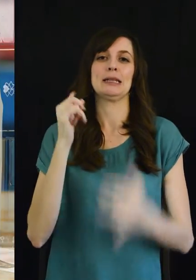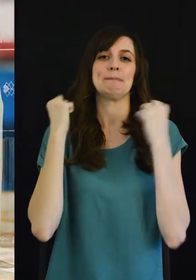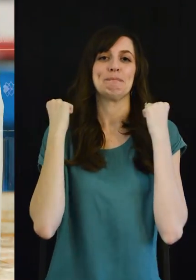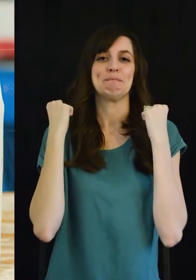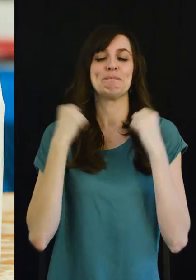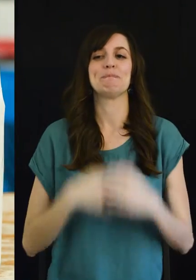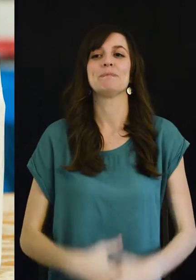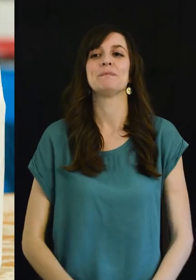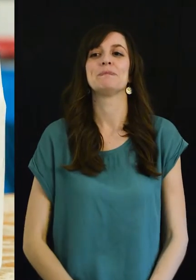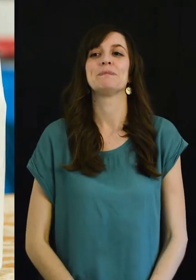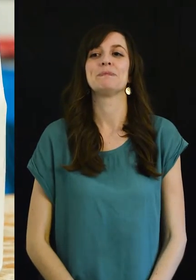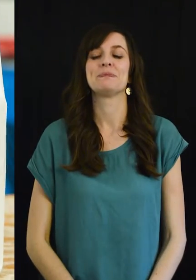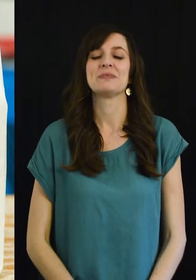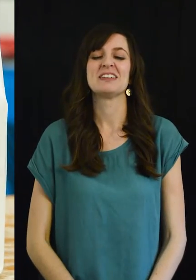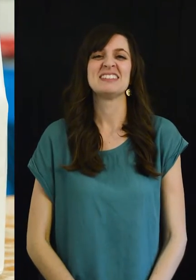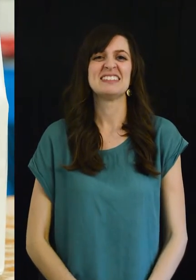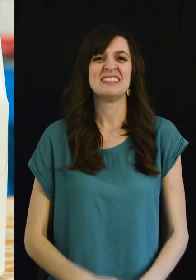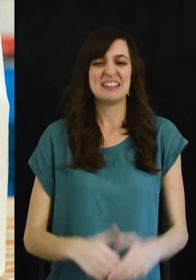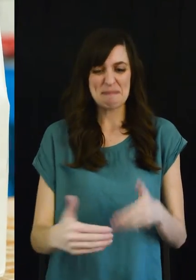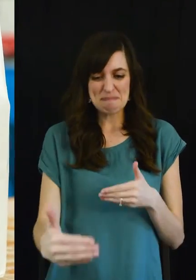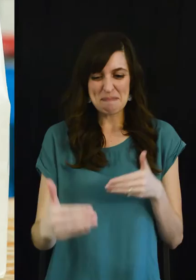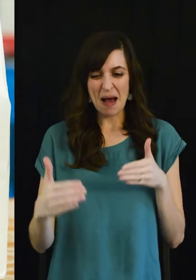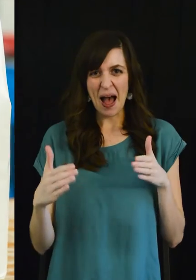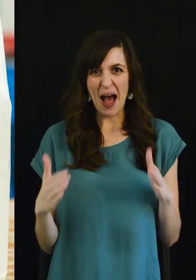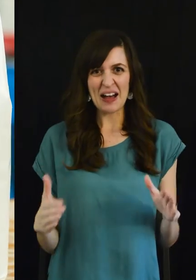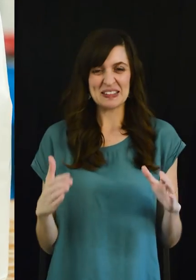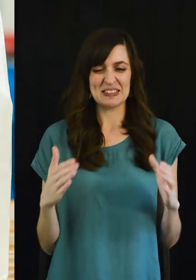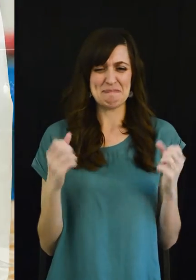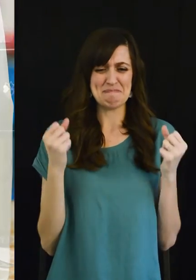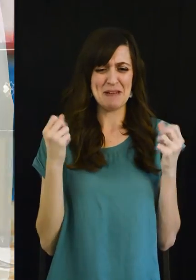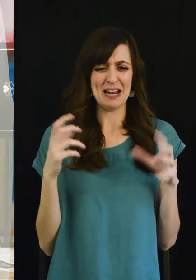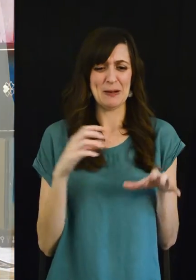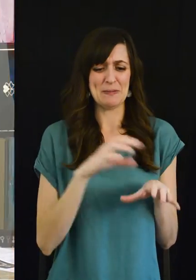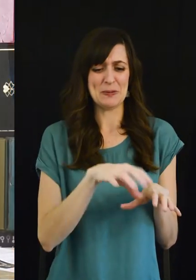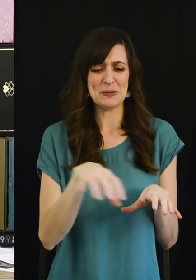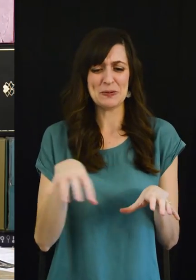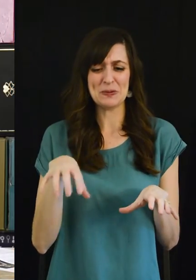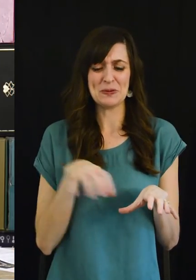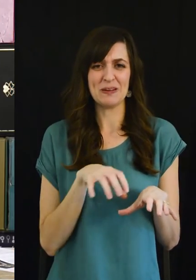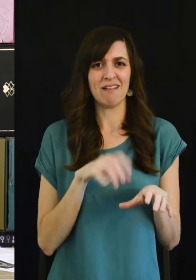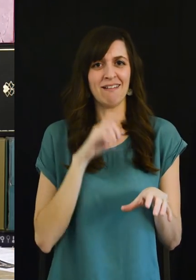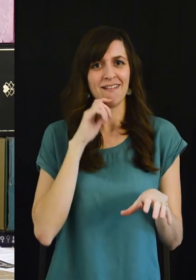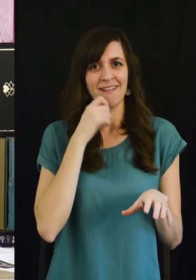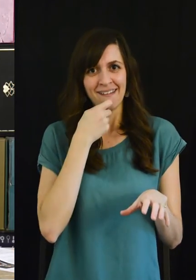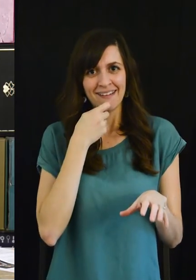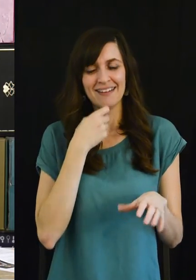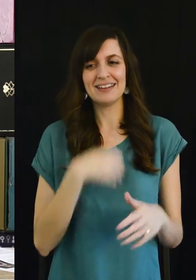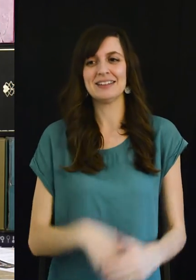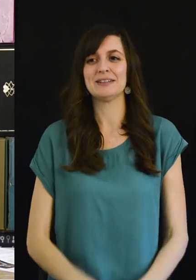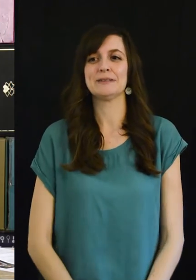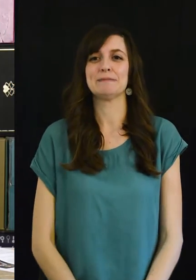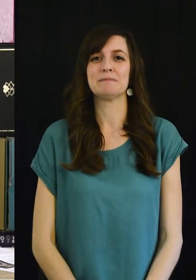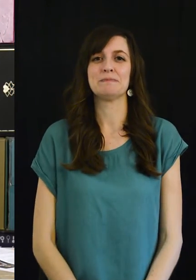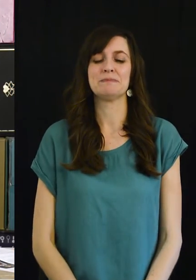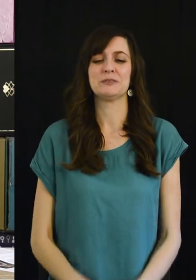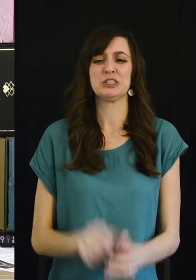so many things in this box it's crazy you